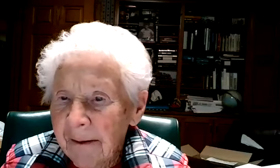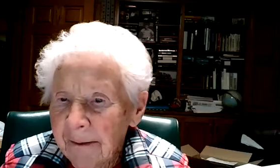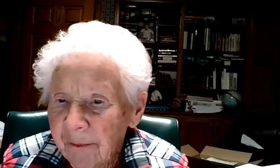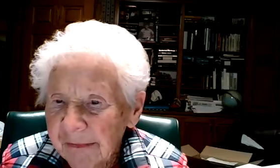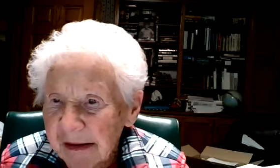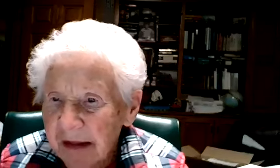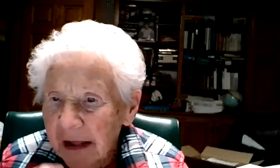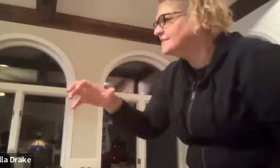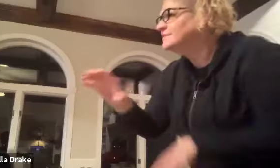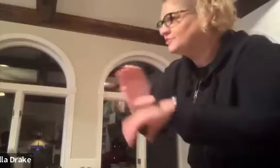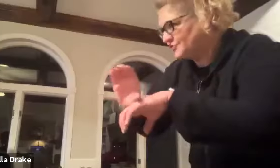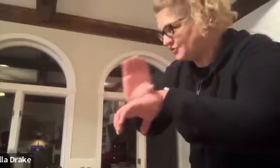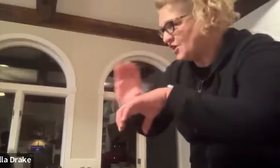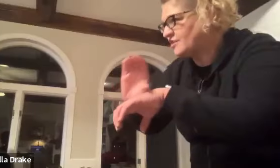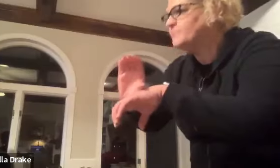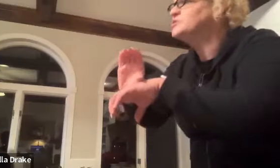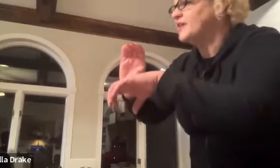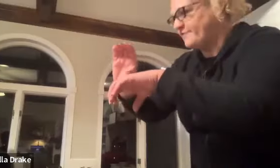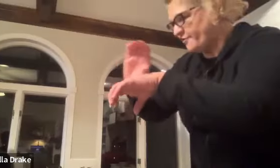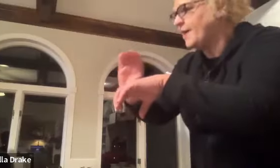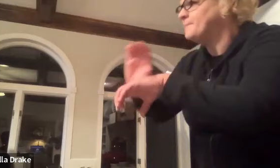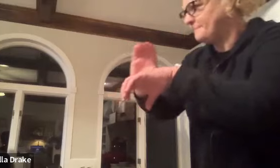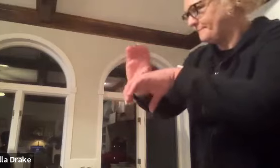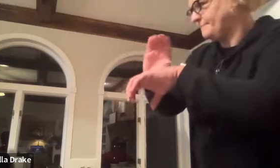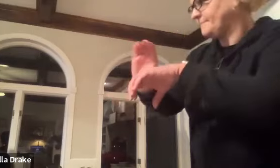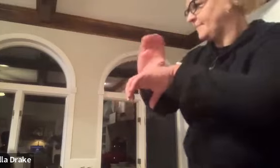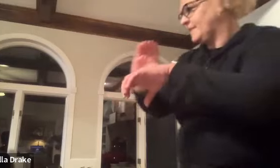hot hot hot chocolate put your hand chocolate